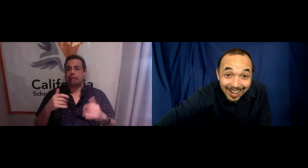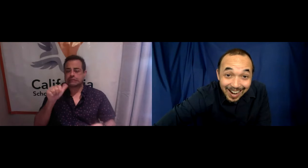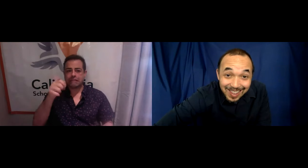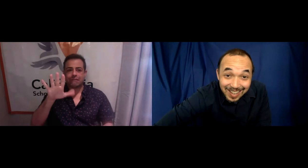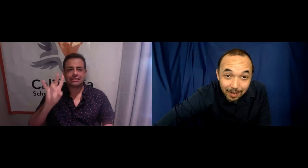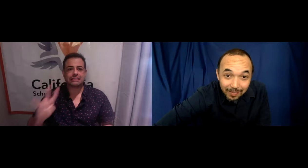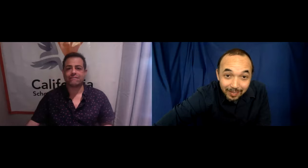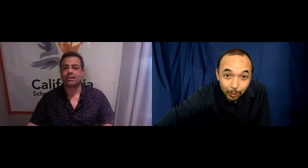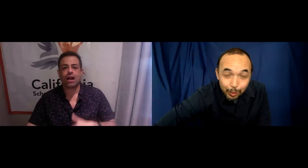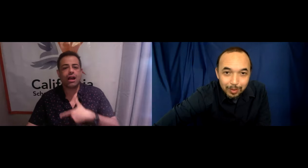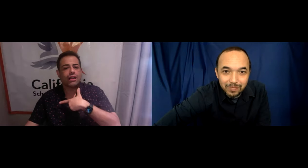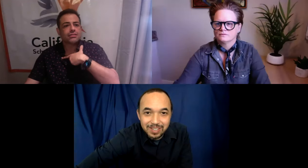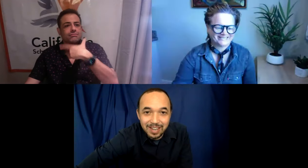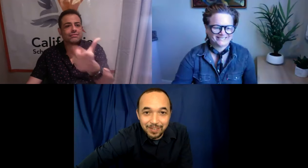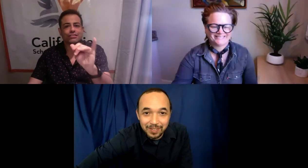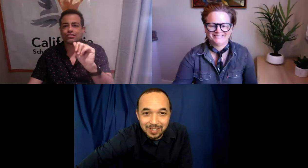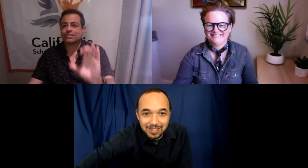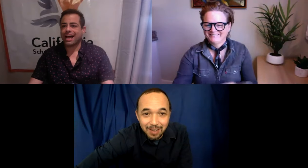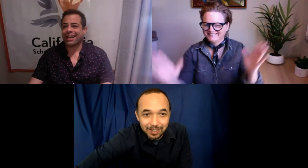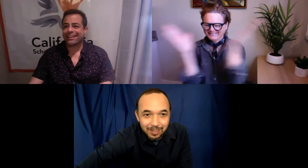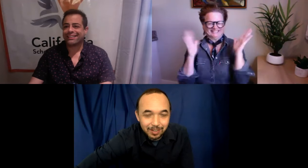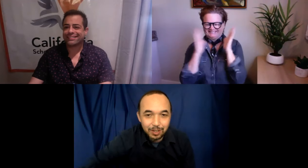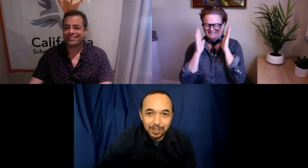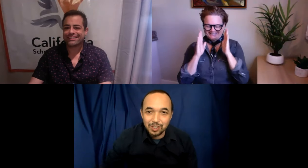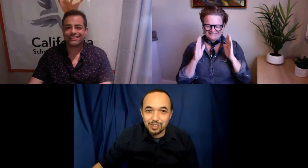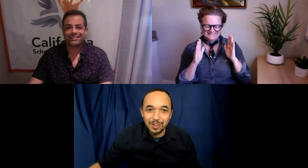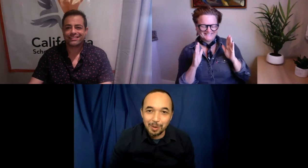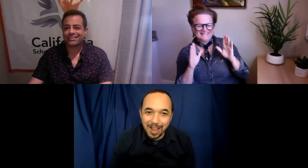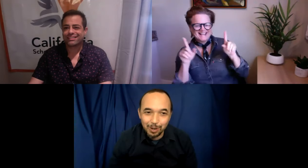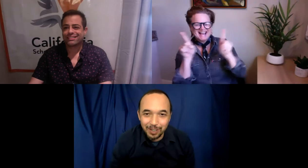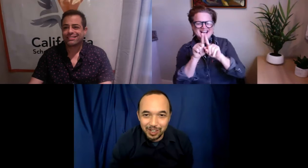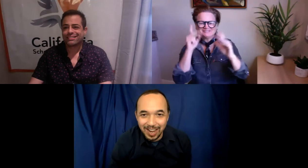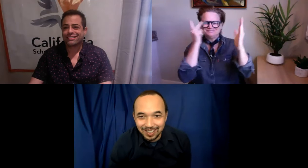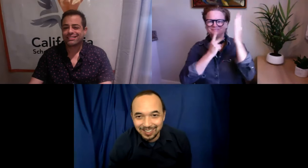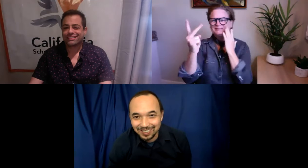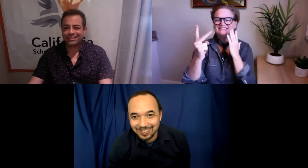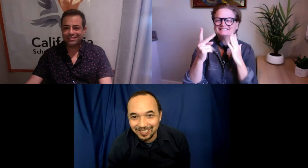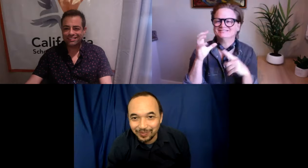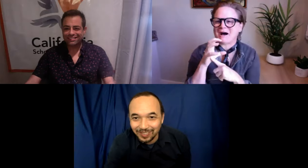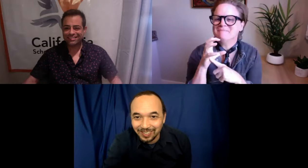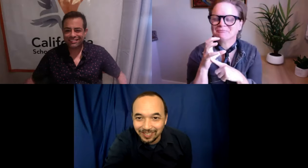And I think, whew, 1057. Goodness. Okay. Turn it back over to Jack.